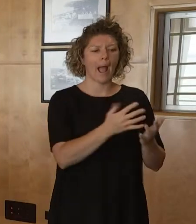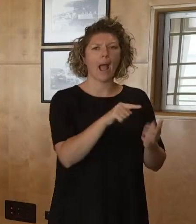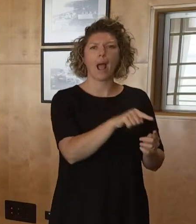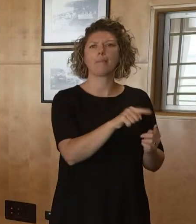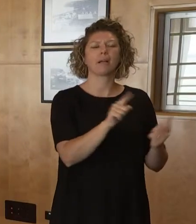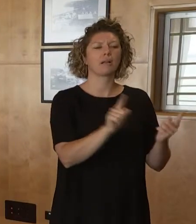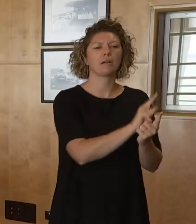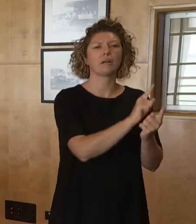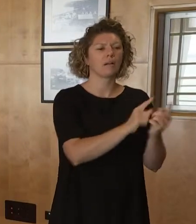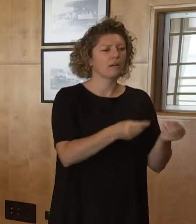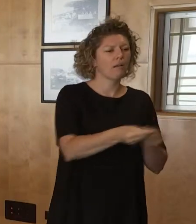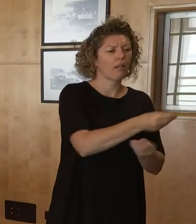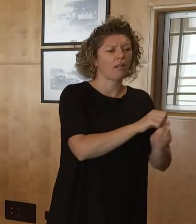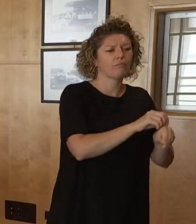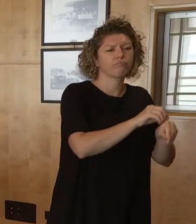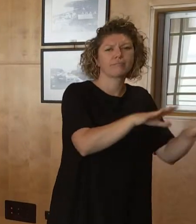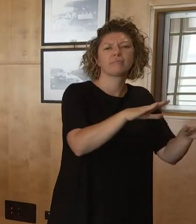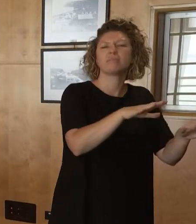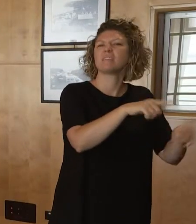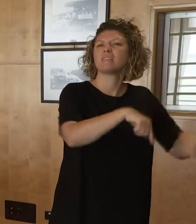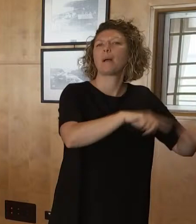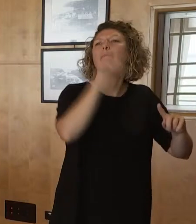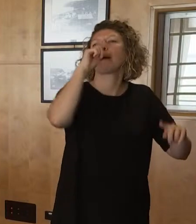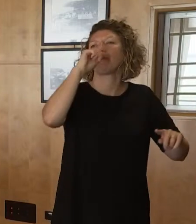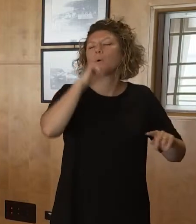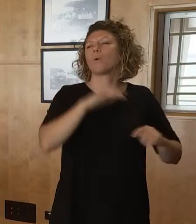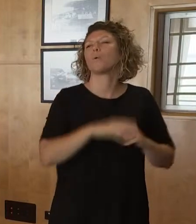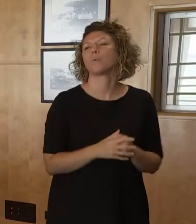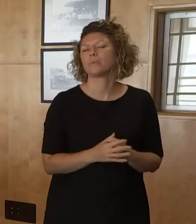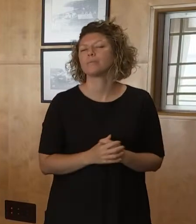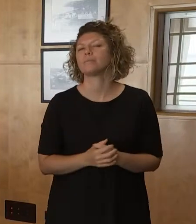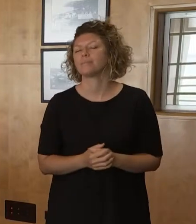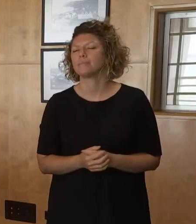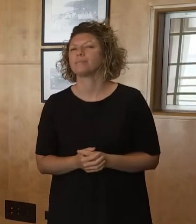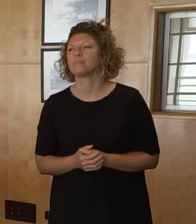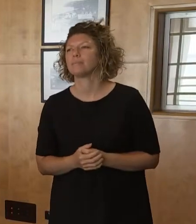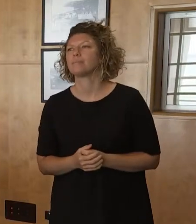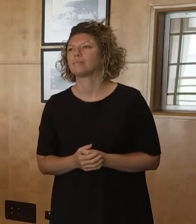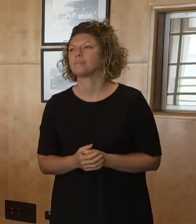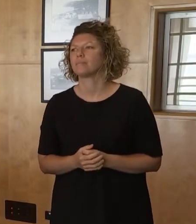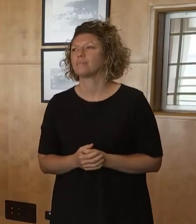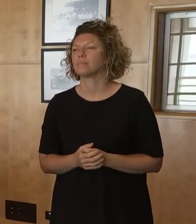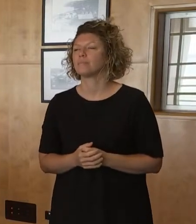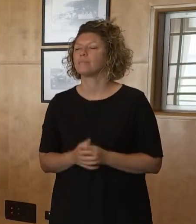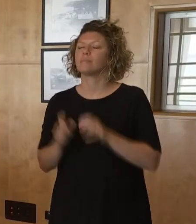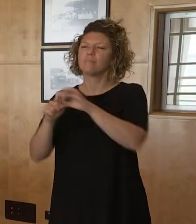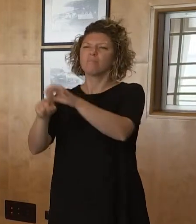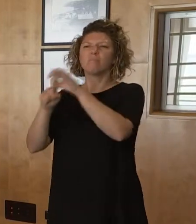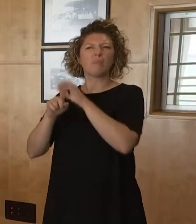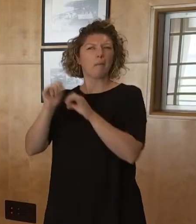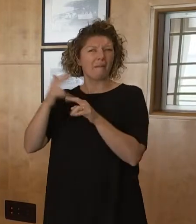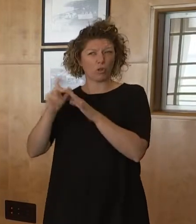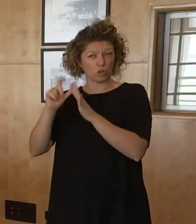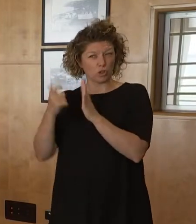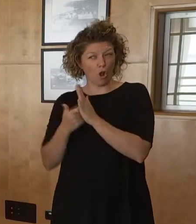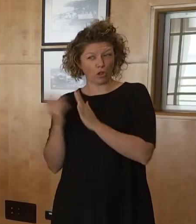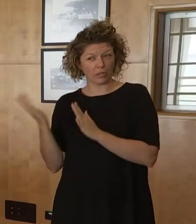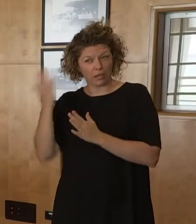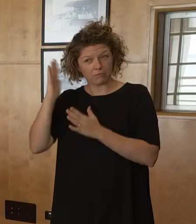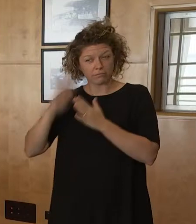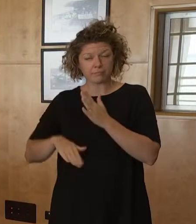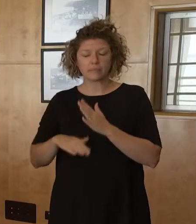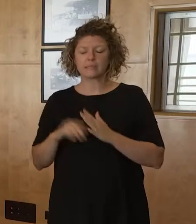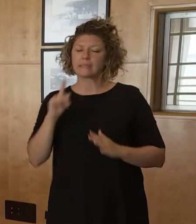to seek advice around what information we can provide to answer that question. Yes, Mark? of epidemiologists, and this may be one for the Acting Deputy Cho, have spoken about the